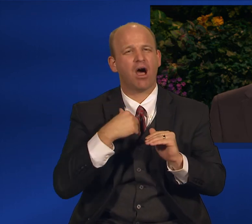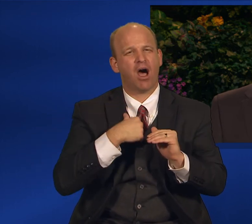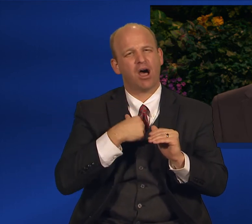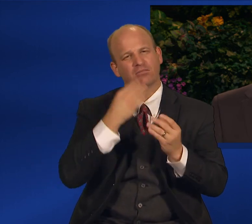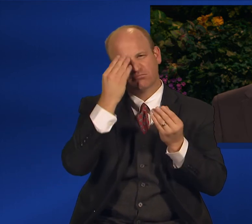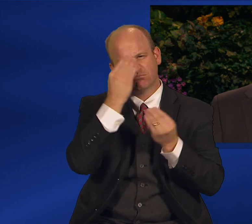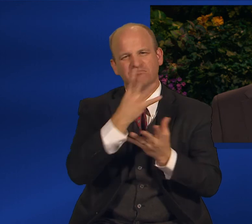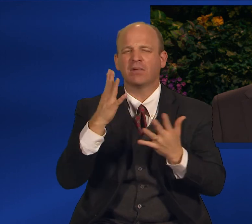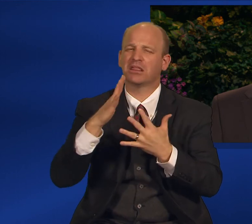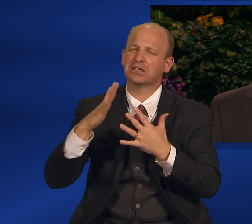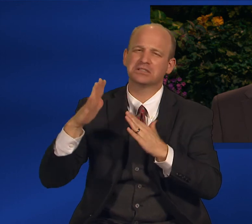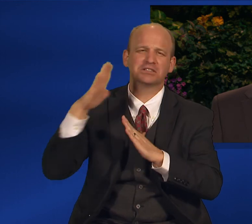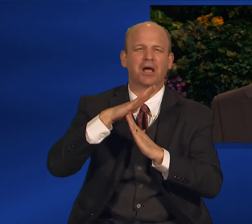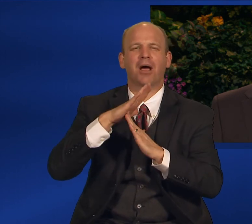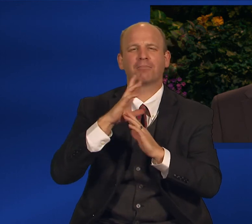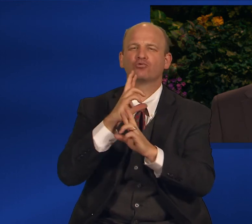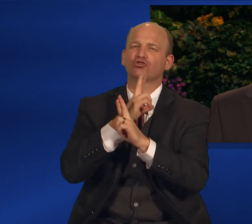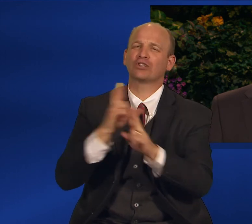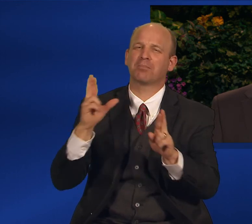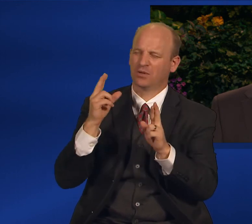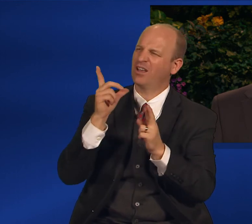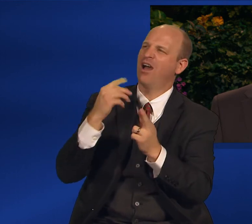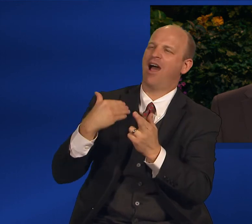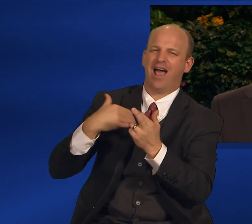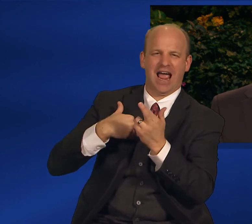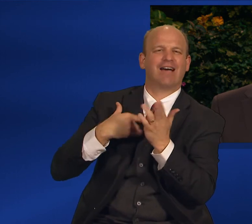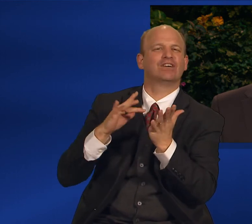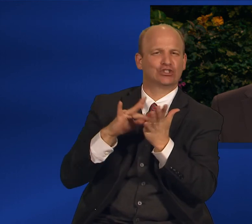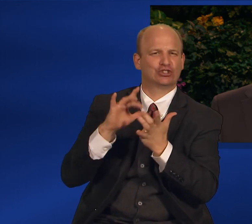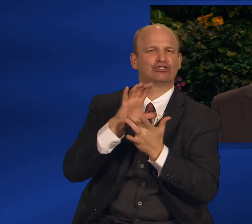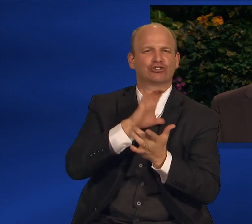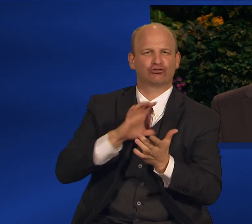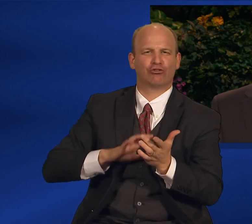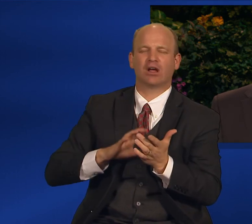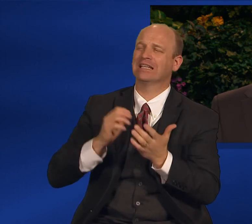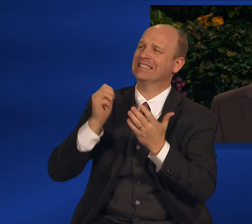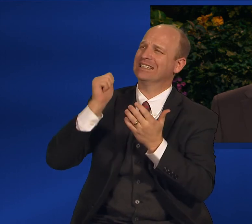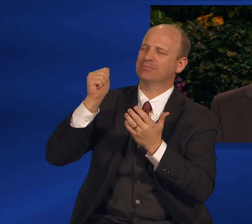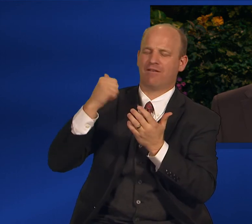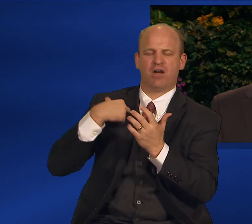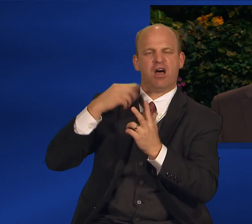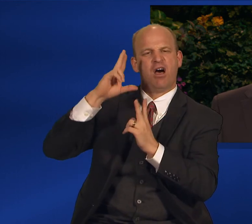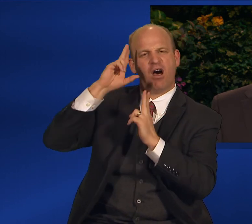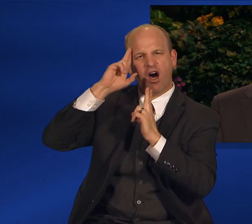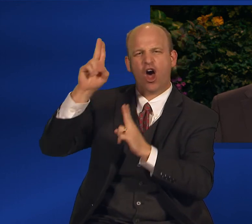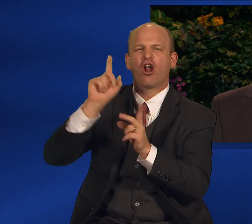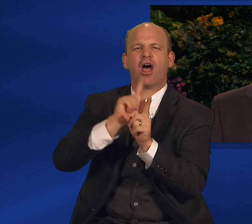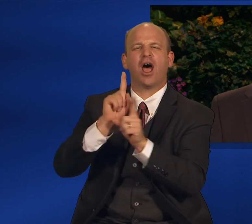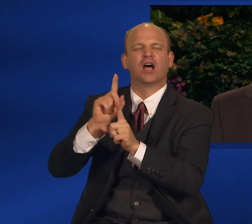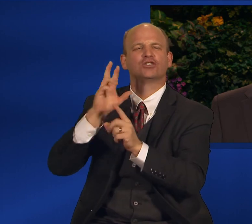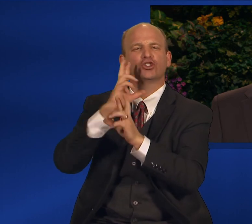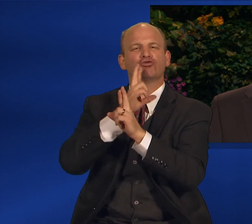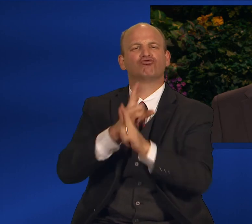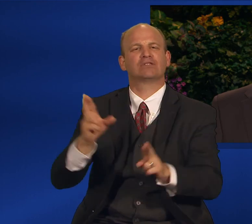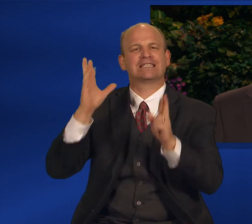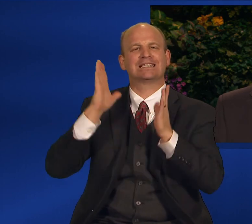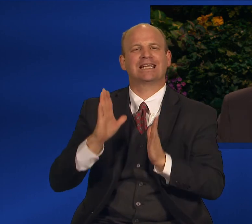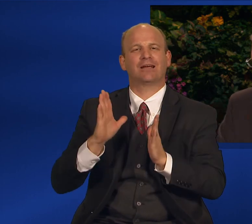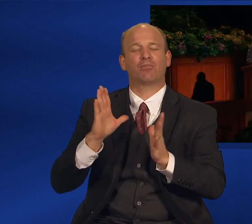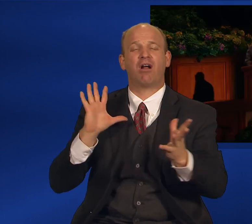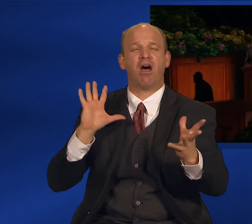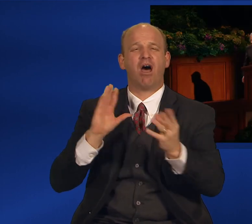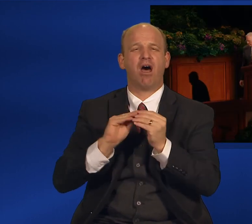and gratefully acknowledge Him as the Redeemer. In the name of Jesus Christ, Amen.